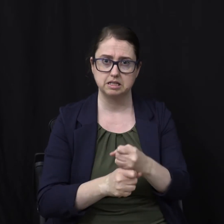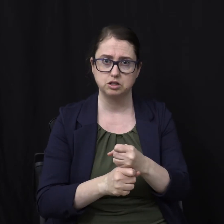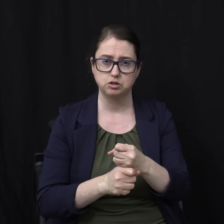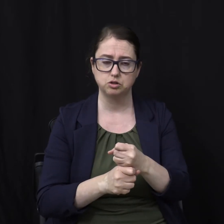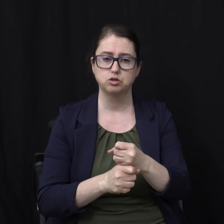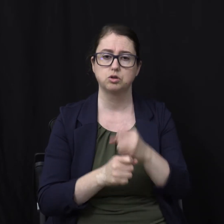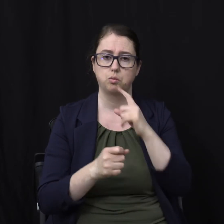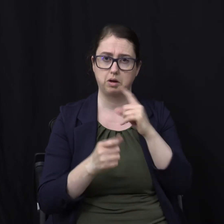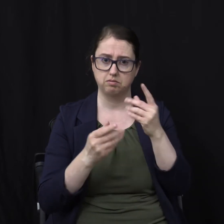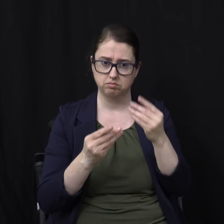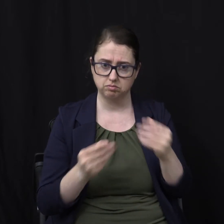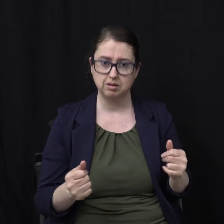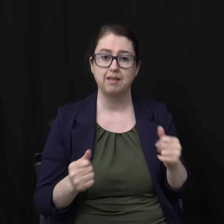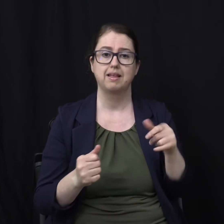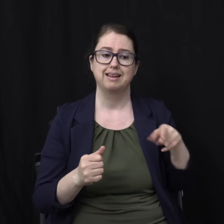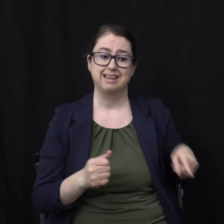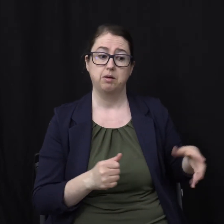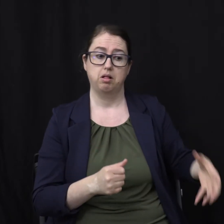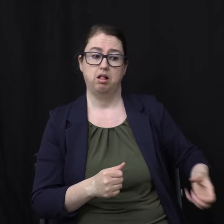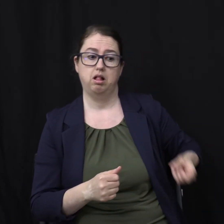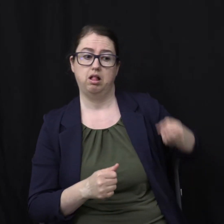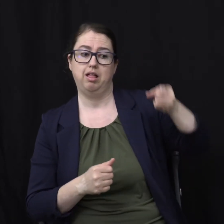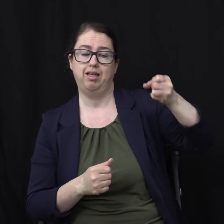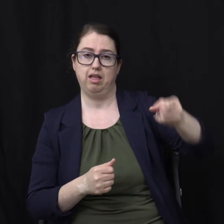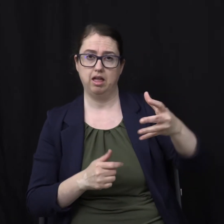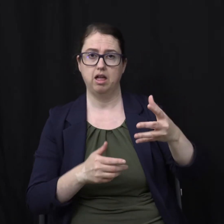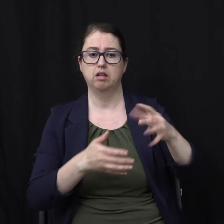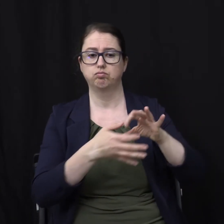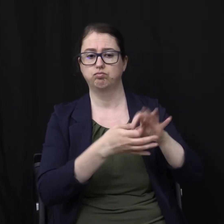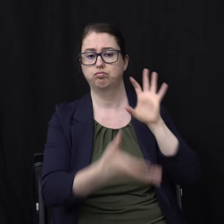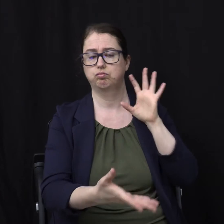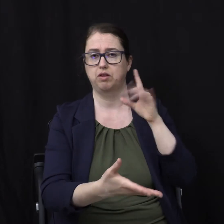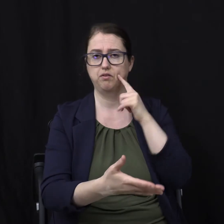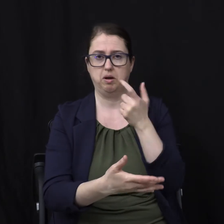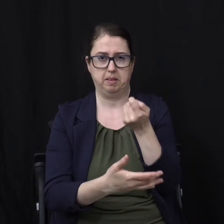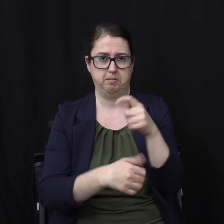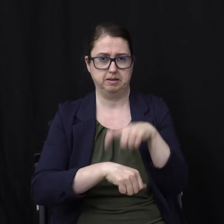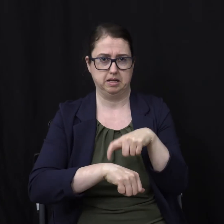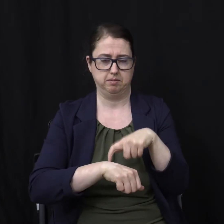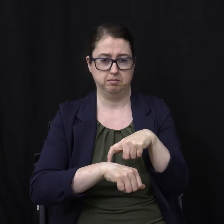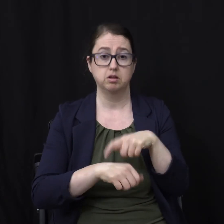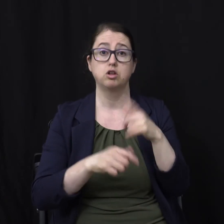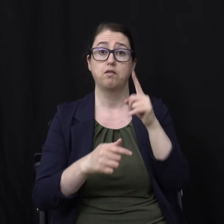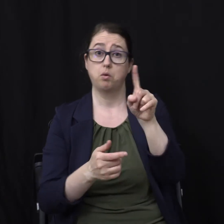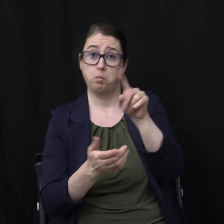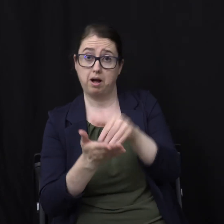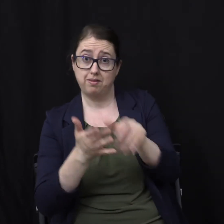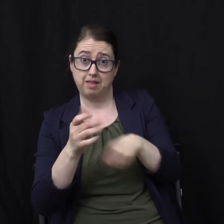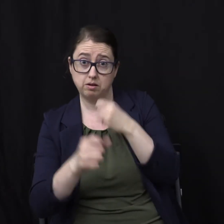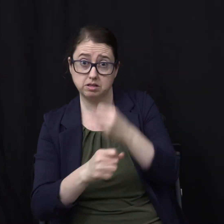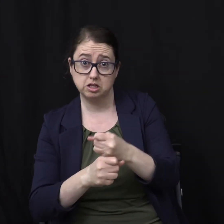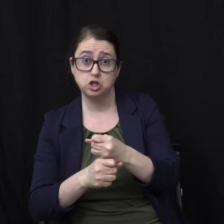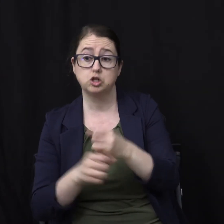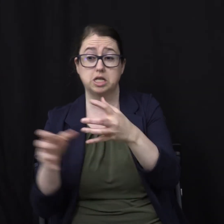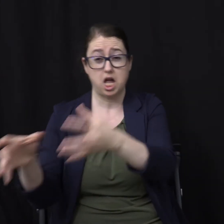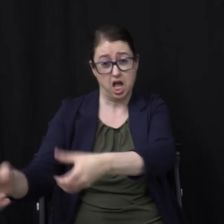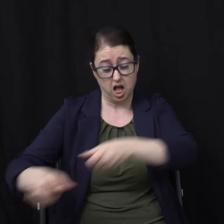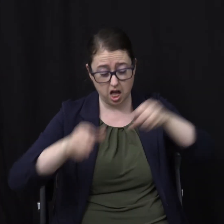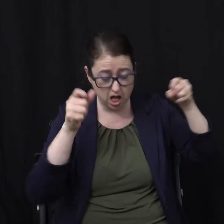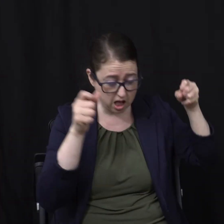season Now for a thousand years He's in this Formless and void place This abyssos This This